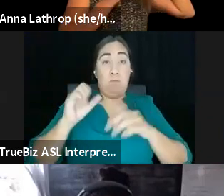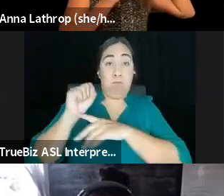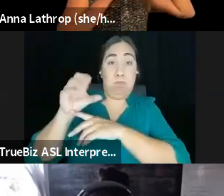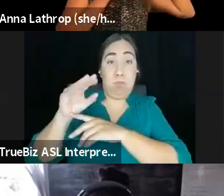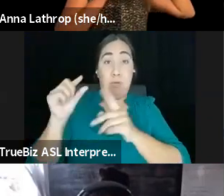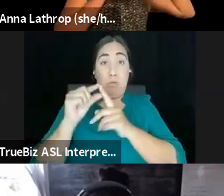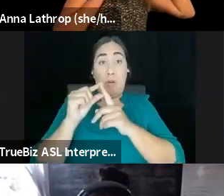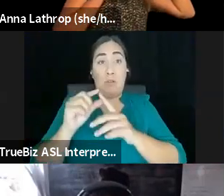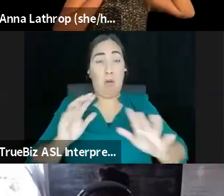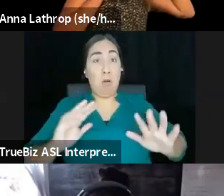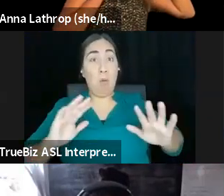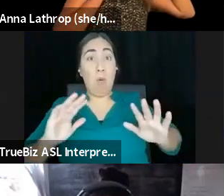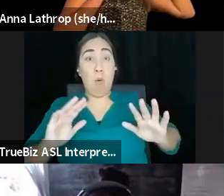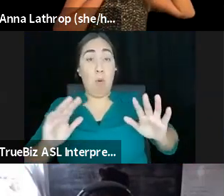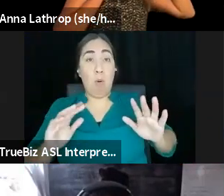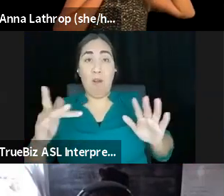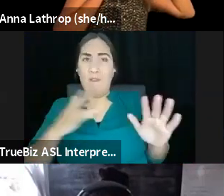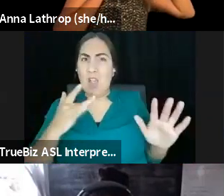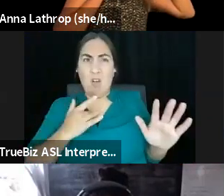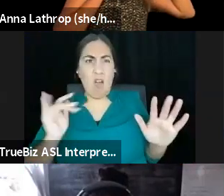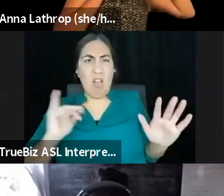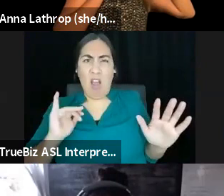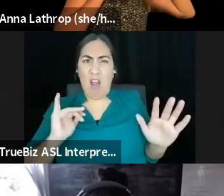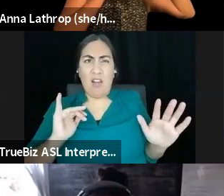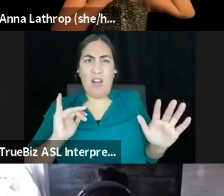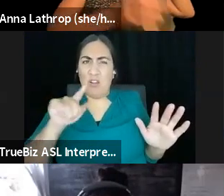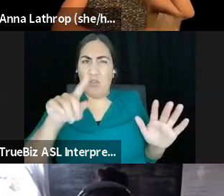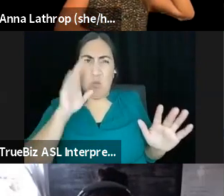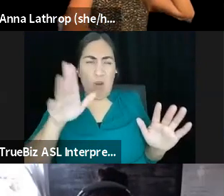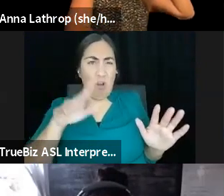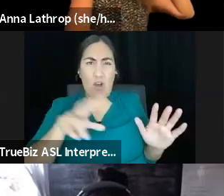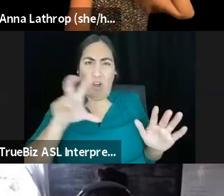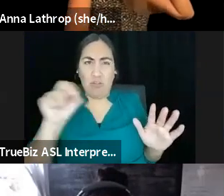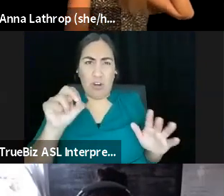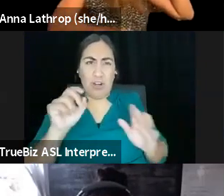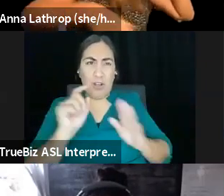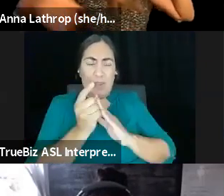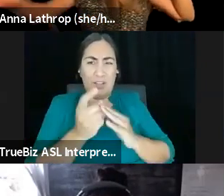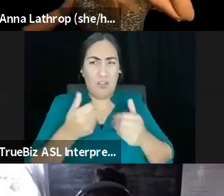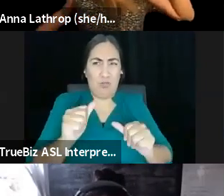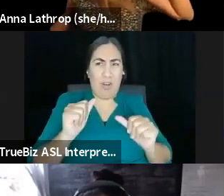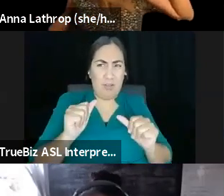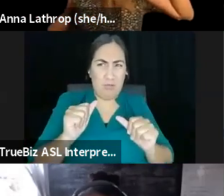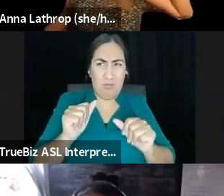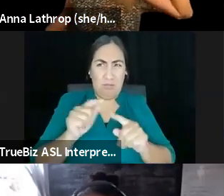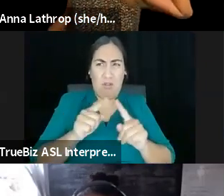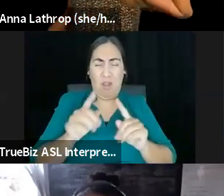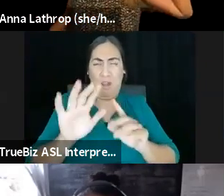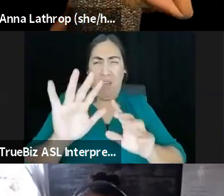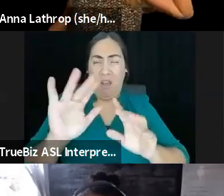antagonistic that you, you spend 30 minutes just getting around a word. And I can't believe